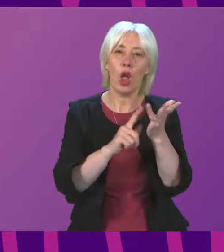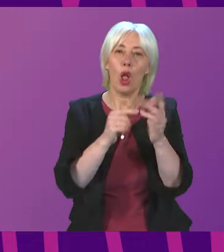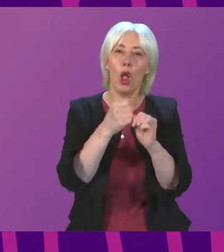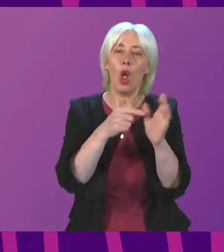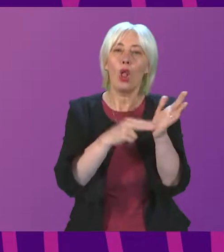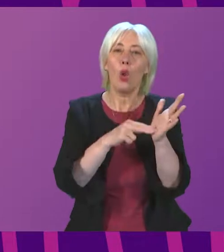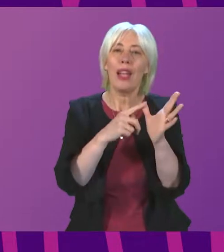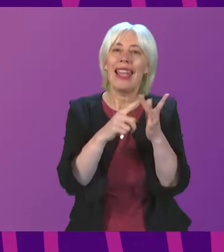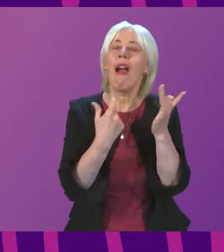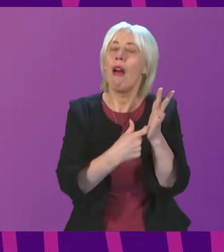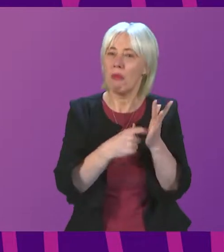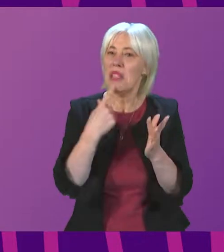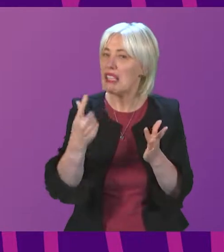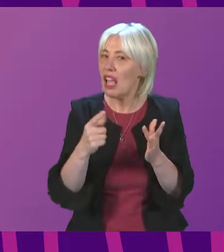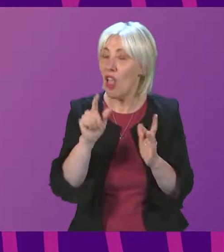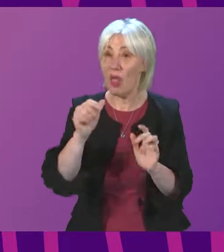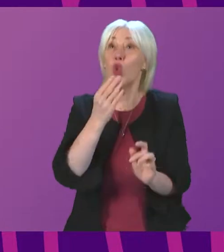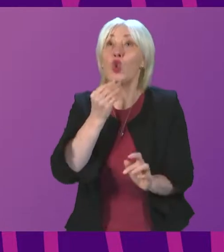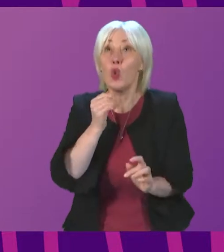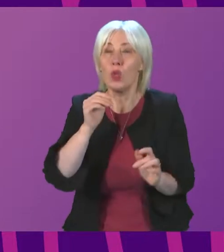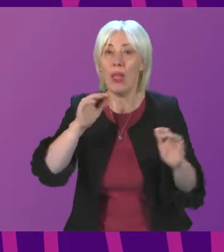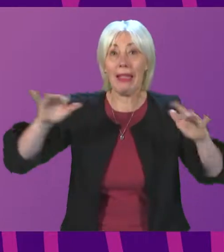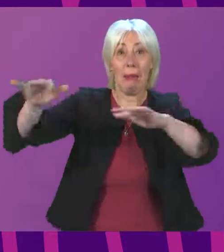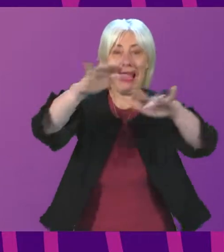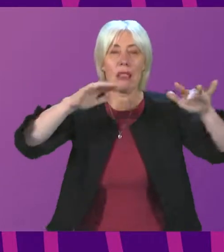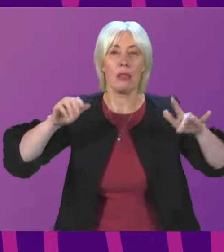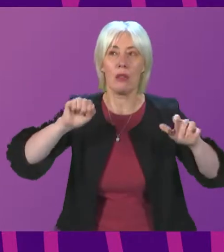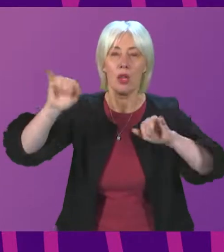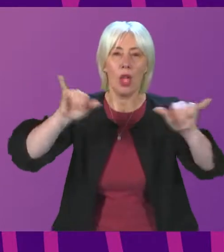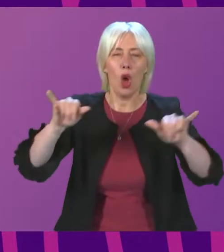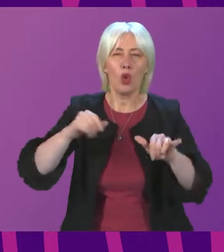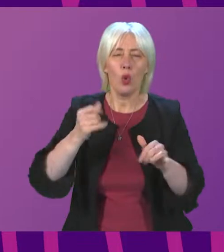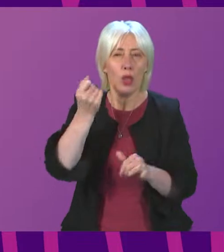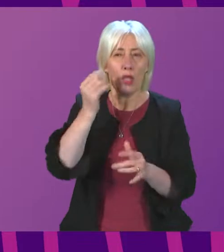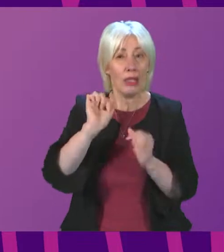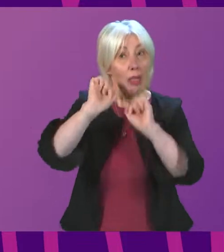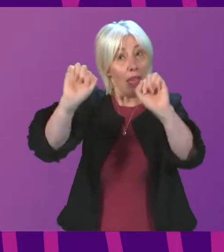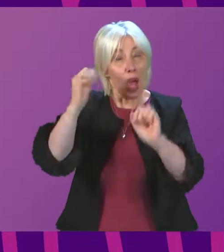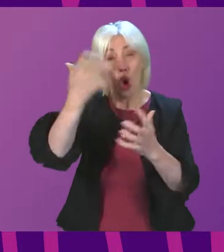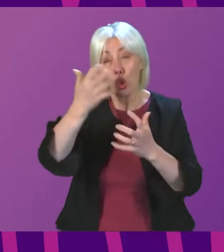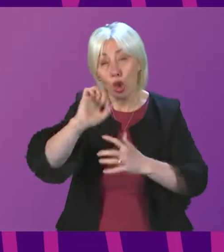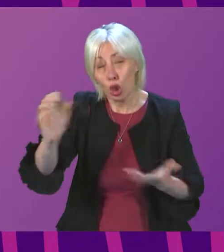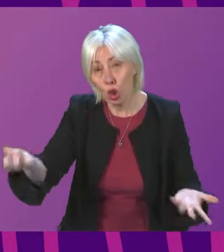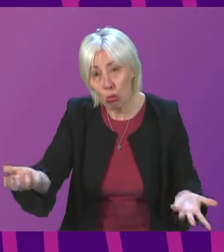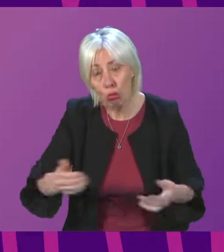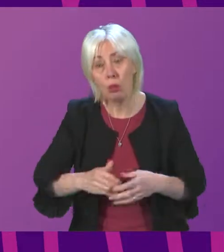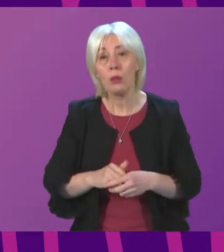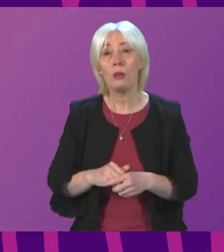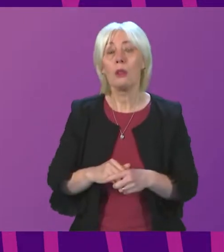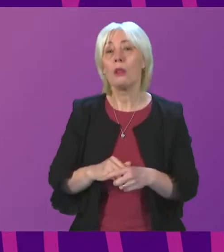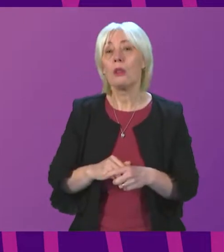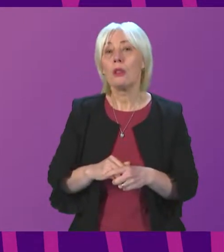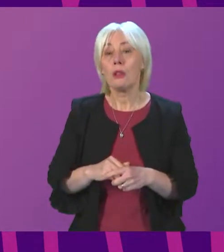People are actually going to be using it to understand what their concerns might be. So whether it's